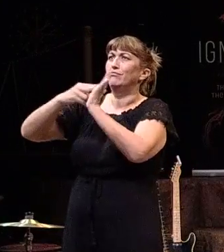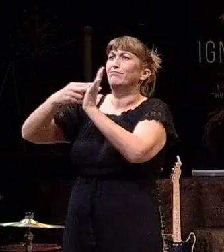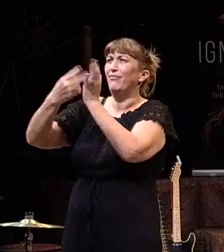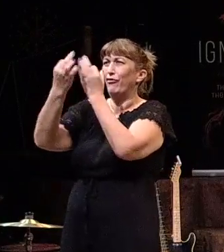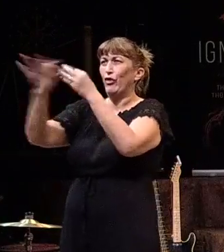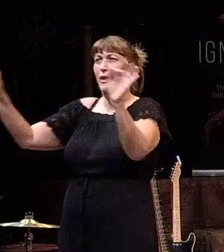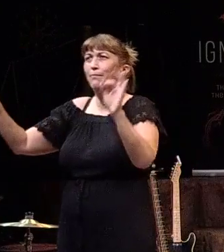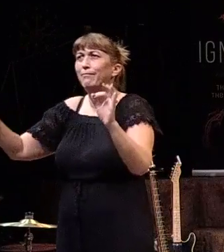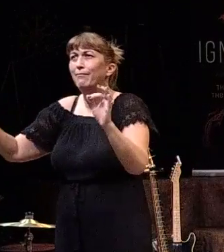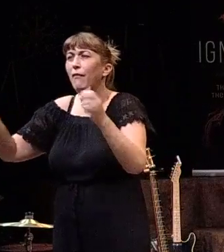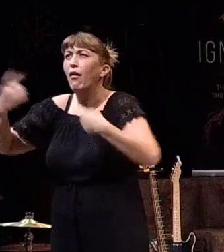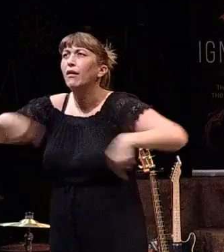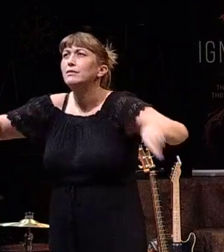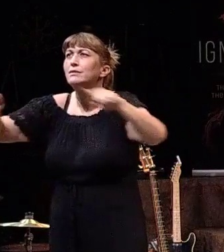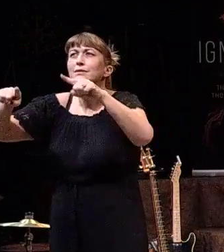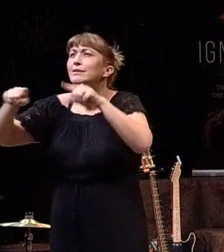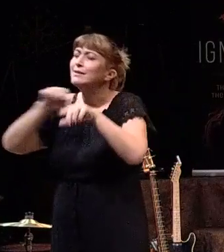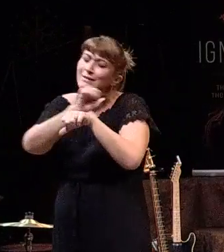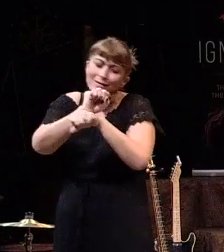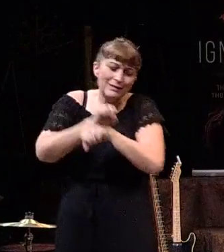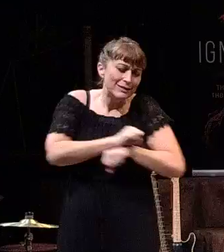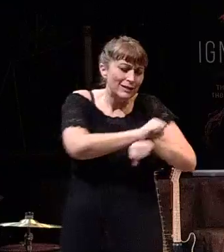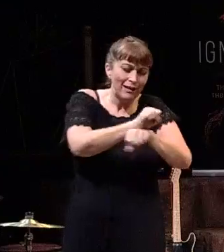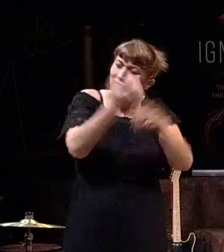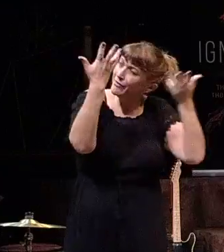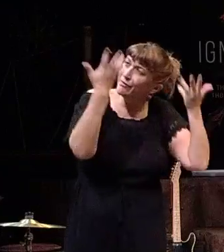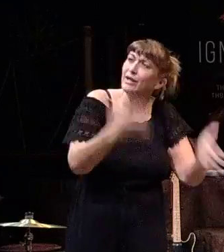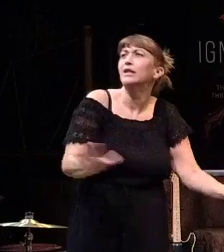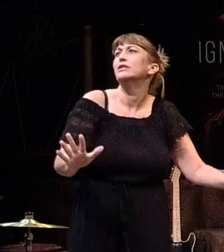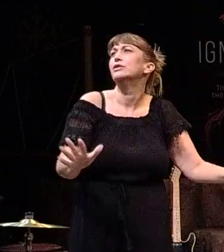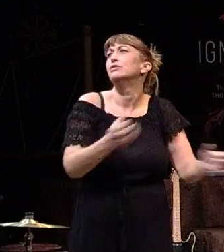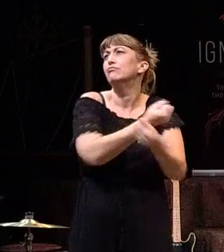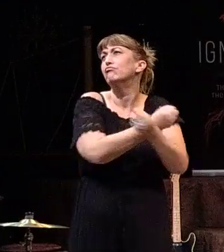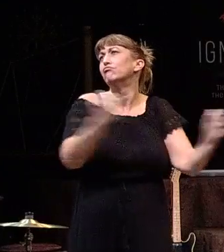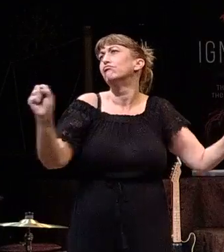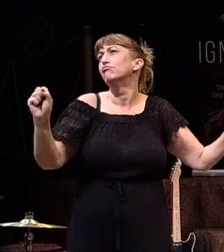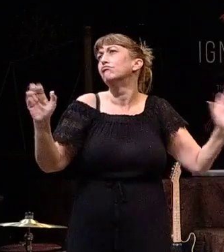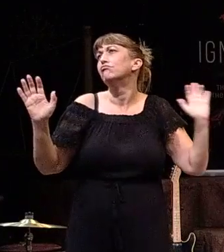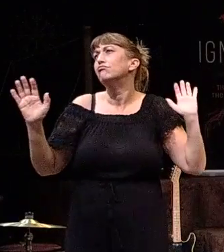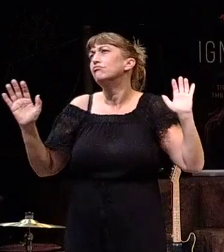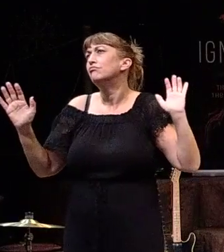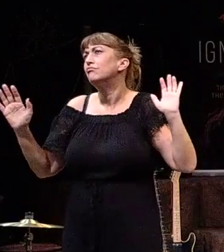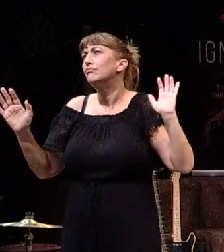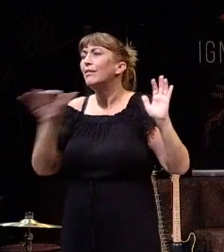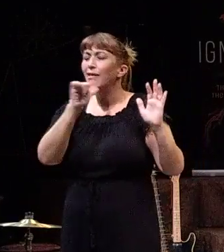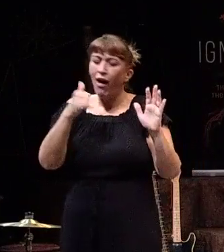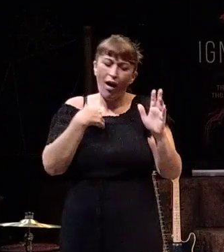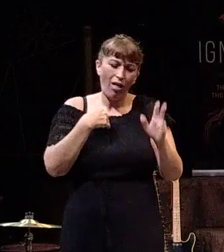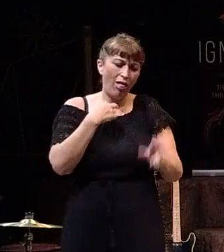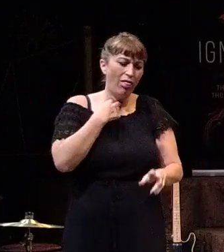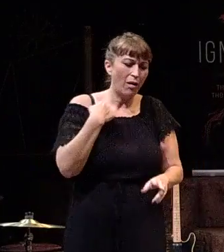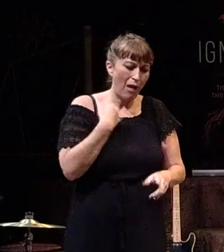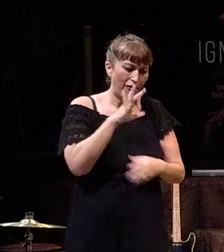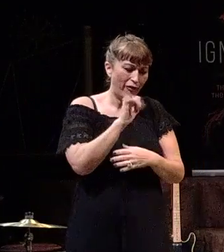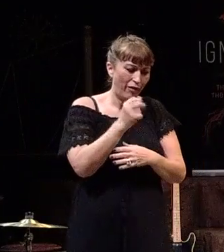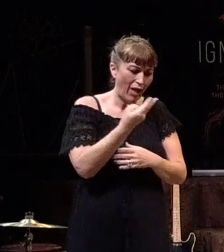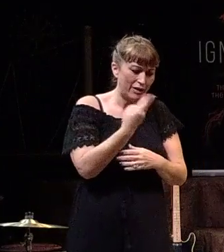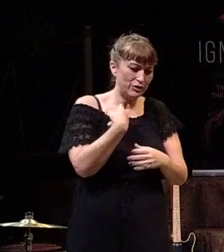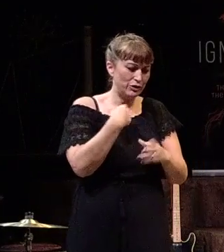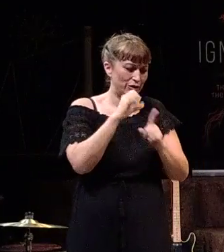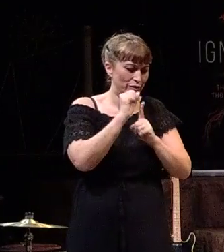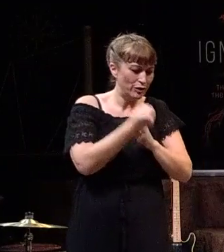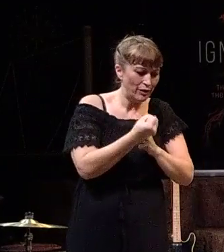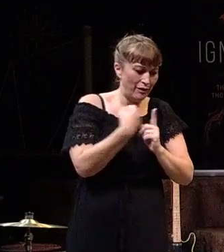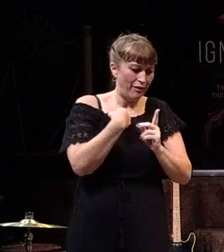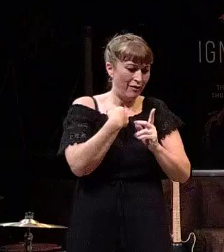We are no longer enslaved by our circumstances, by our flesh, by our temptations. We are not controlled by that